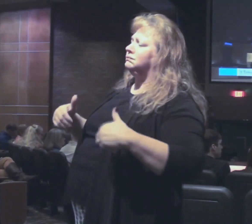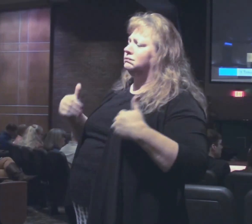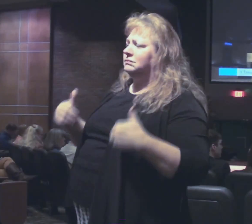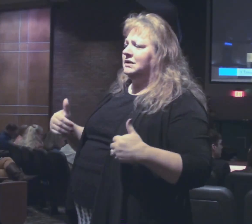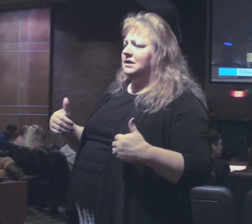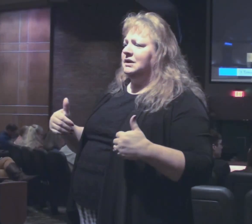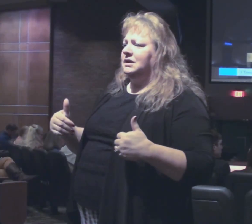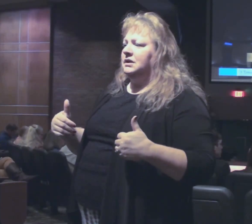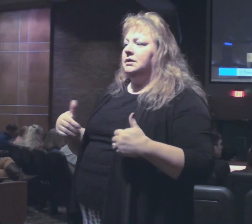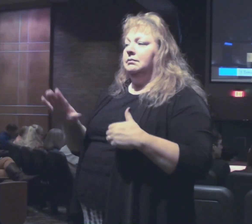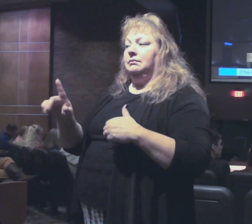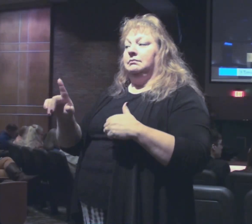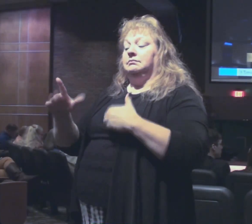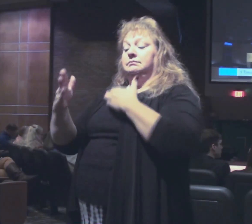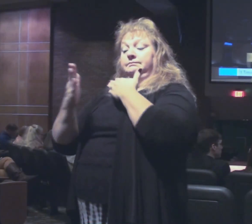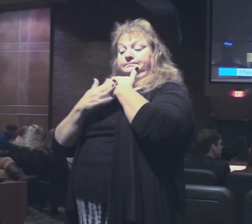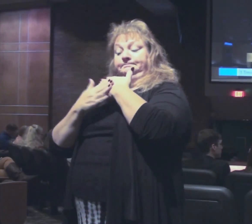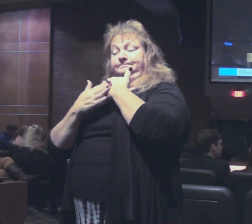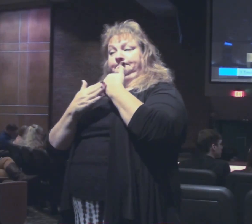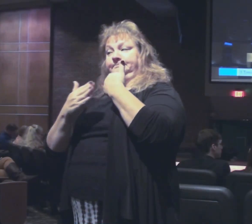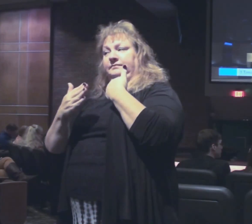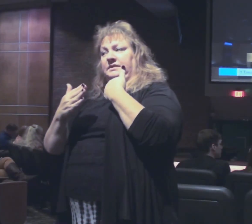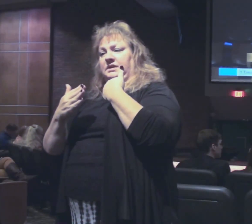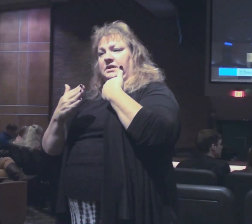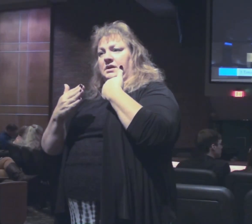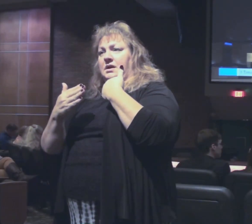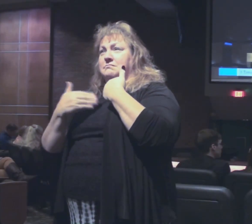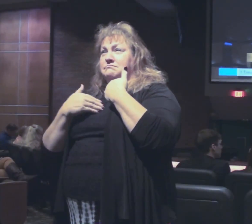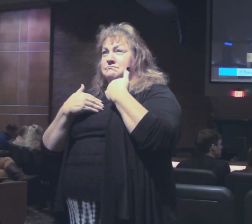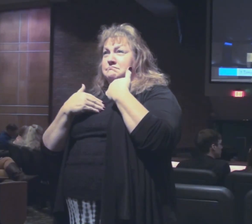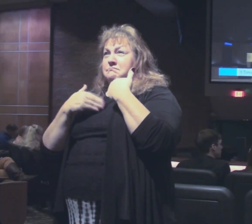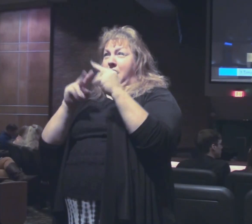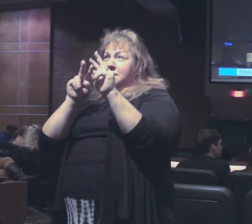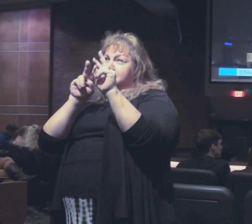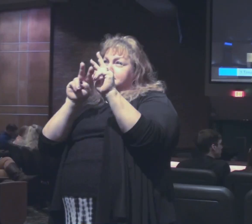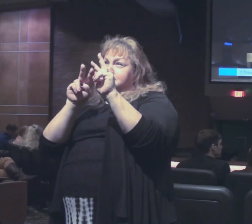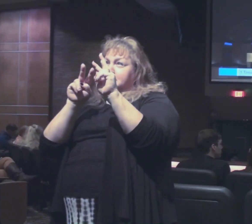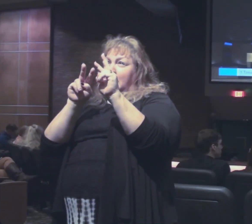But there's a warning. I shouldn't fix my hope on that.